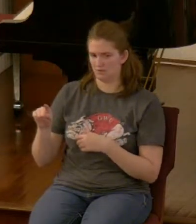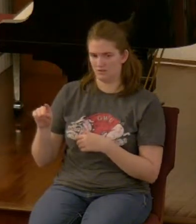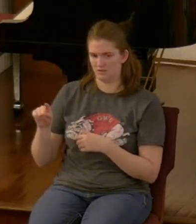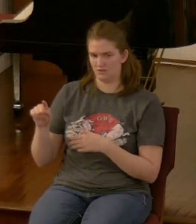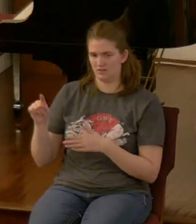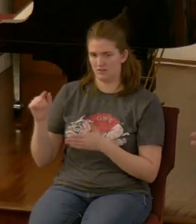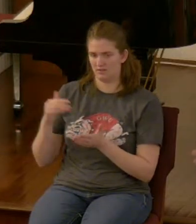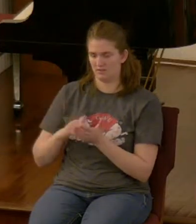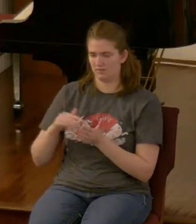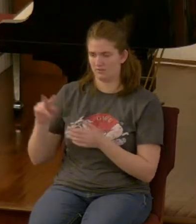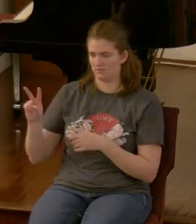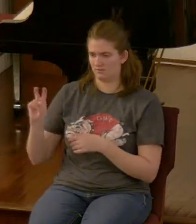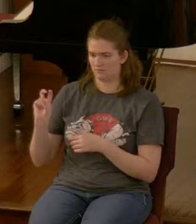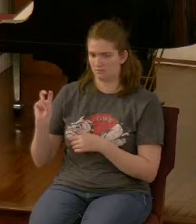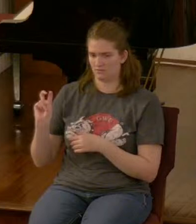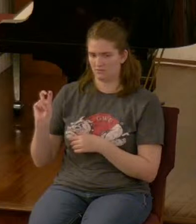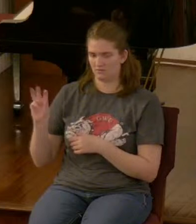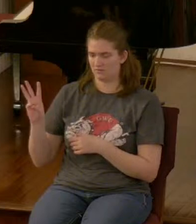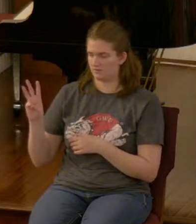1260 days